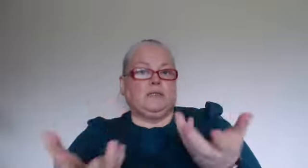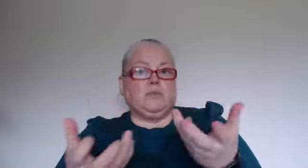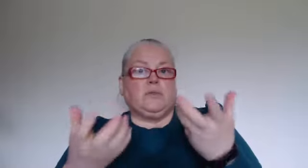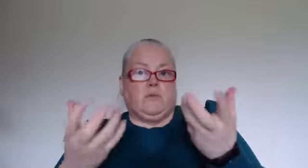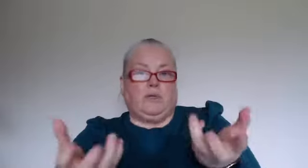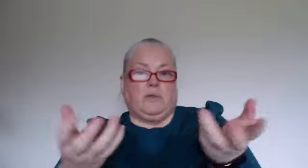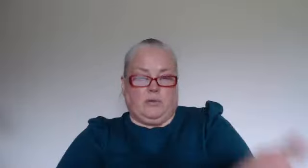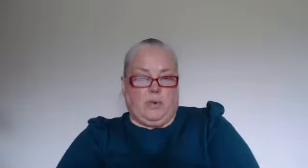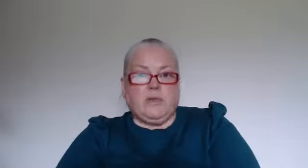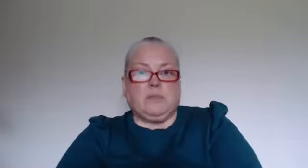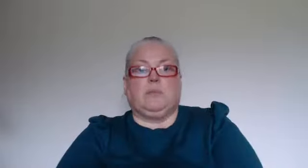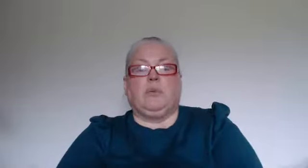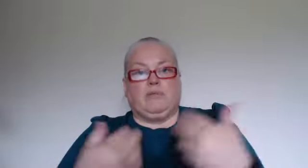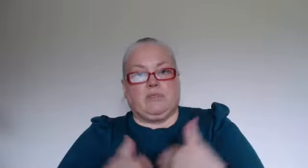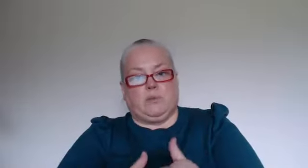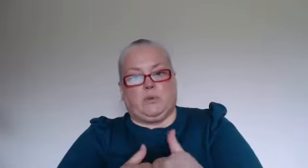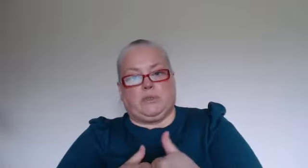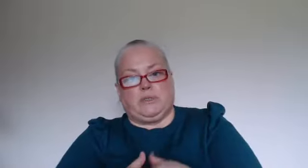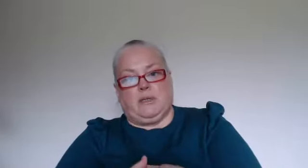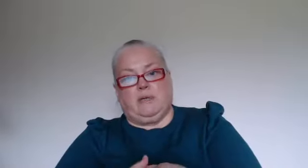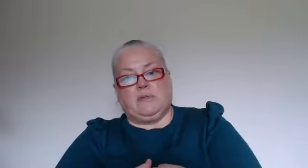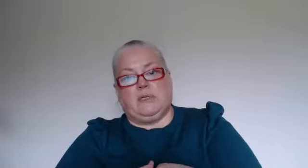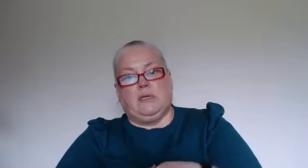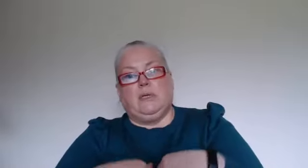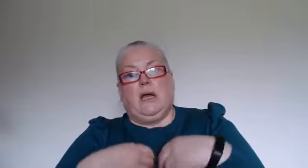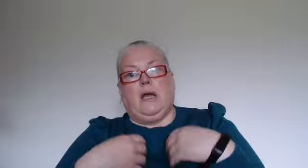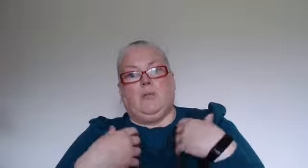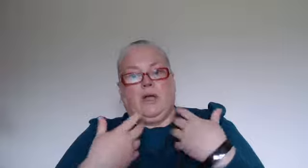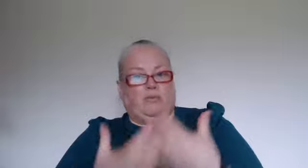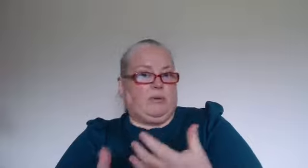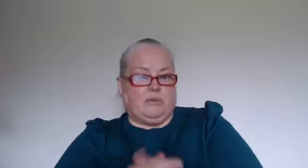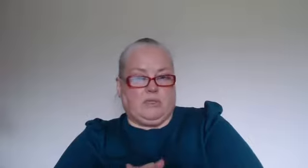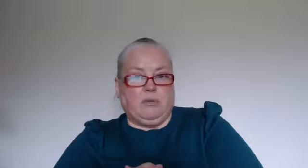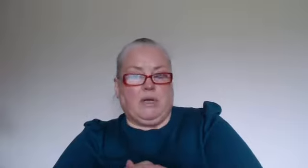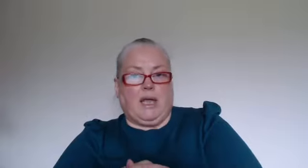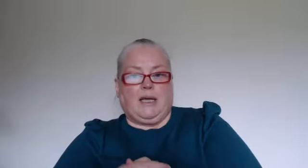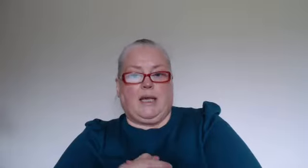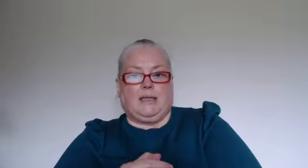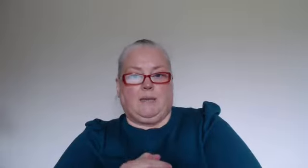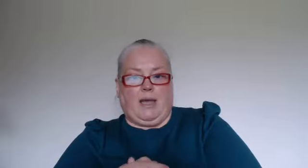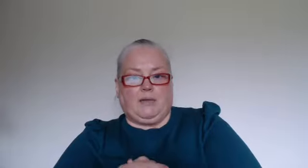just with the other person but we have to support ourselves and we have to be able to communicate in a healthy manner.